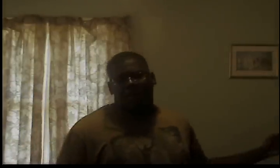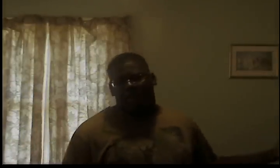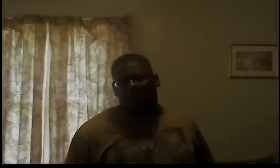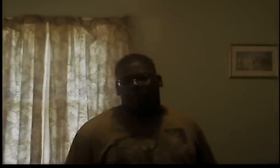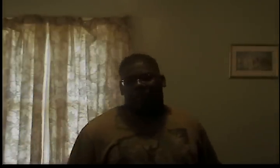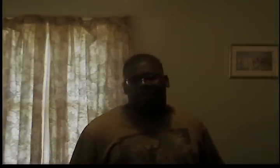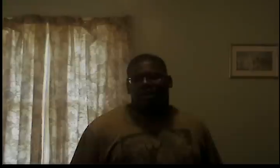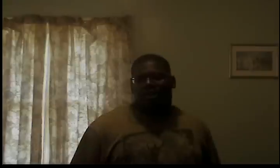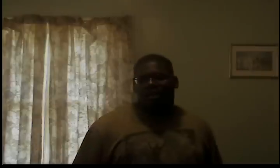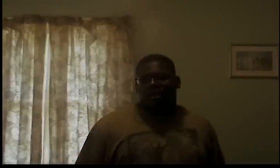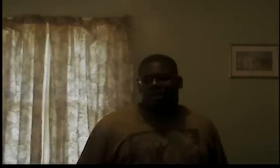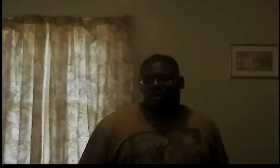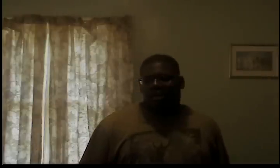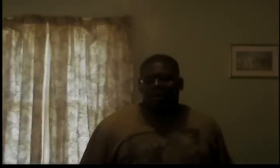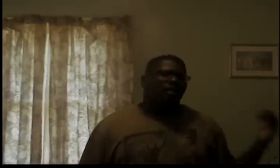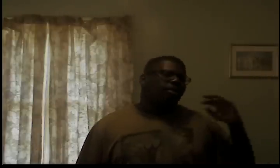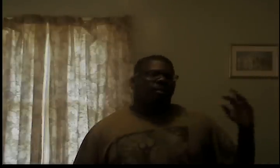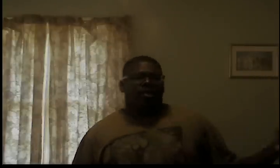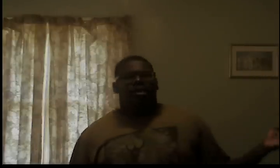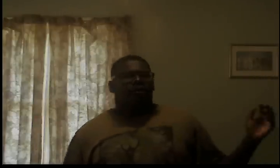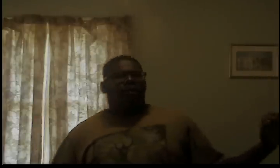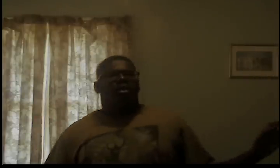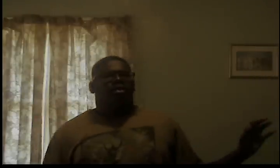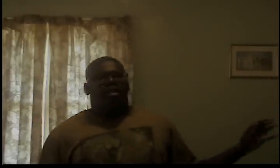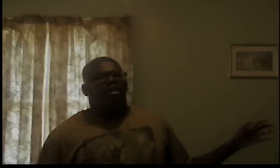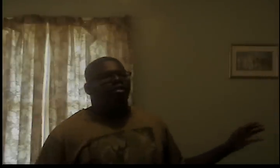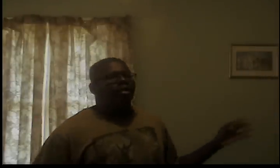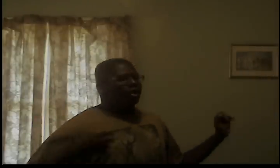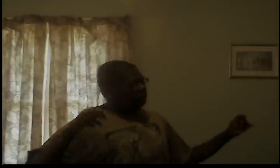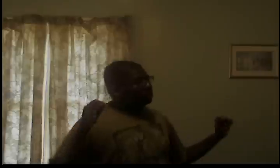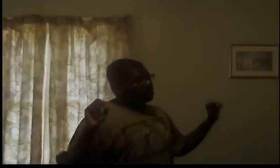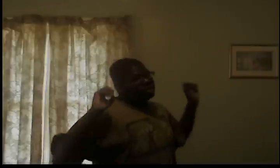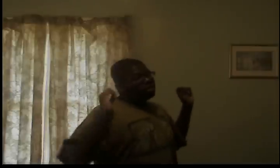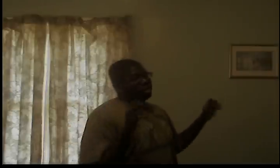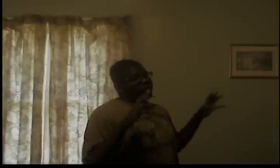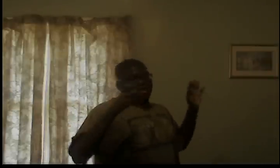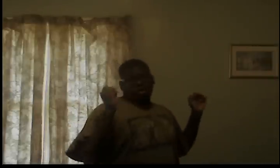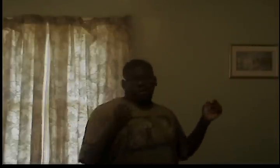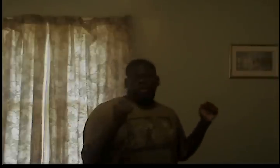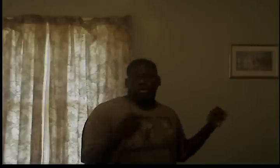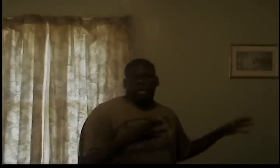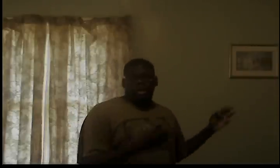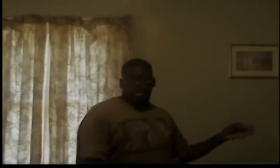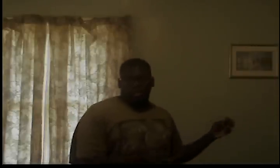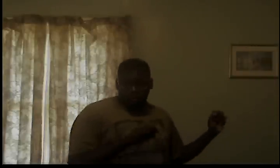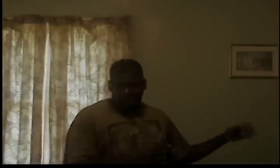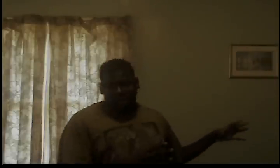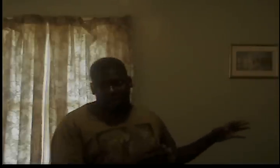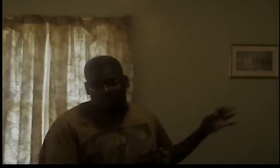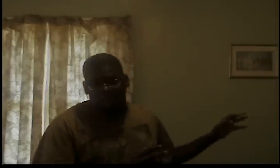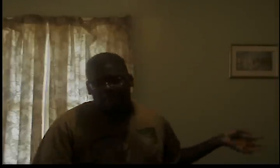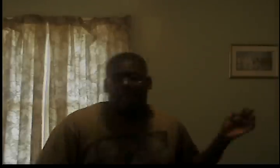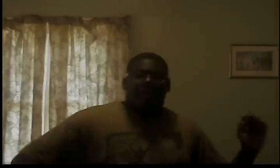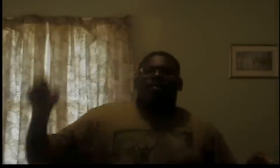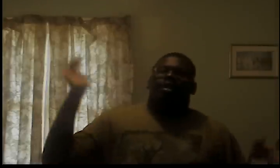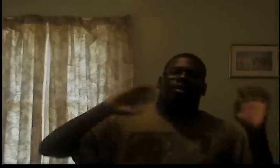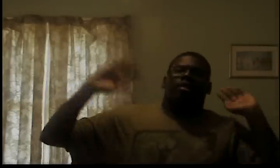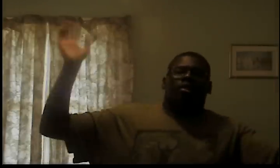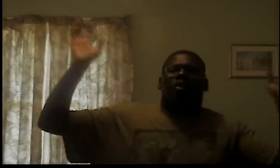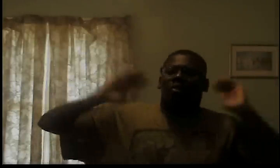pay for it unless it was like something voluntarily no you live in order for your child to eat you never have to pay and because the whole